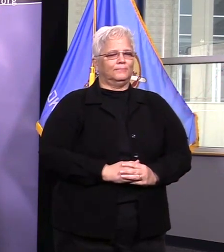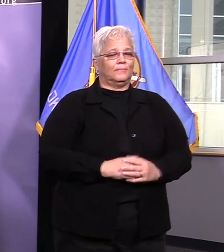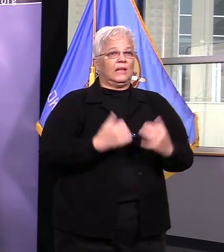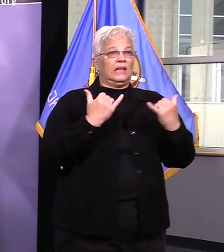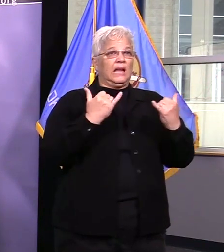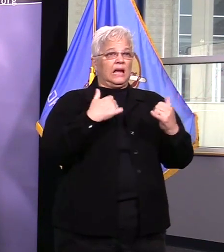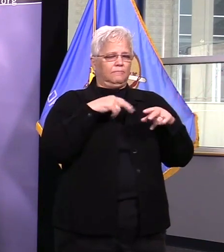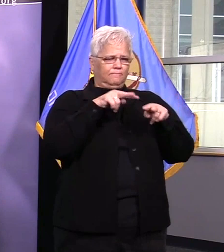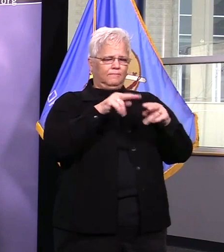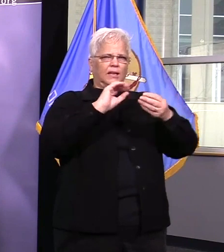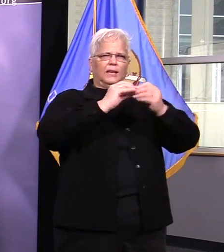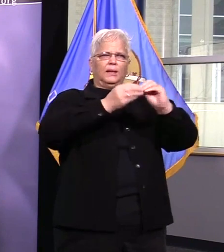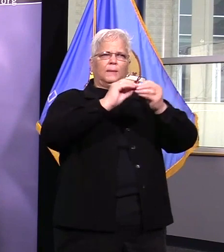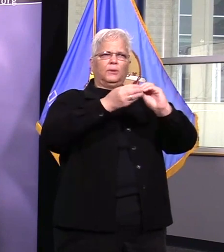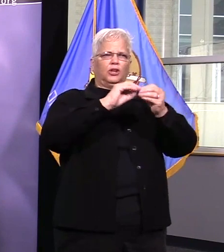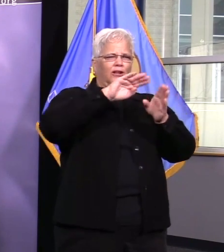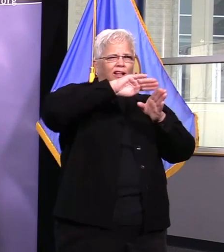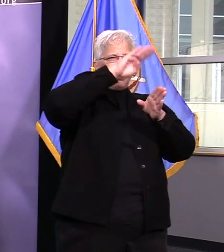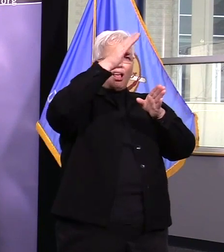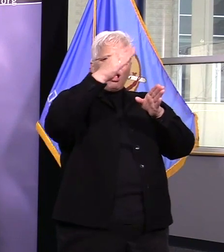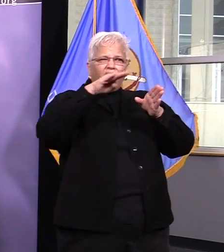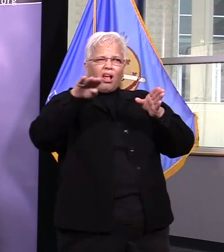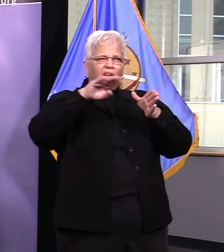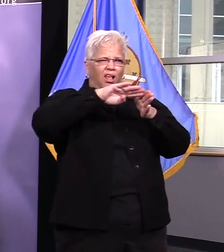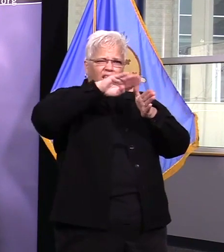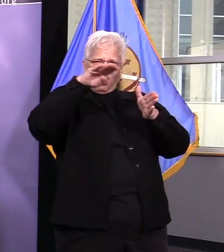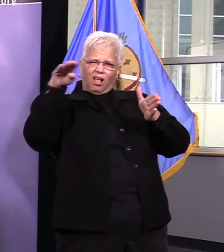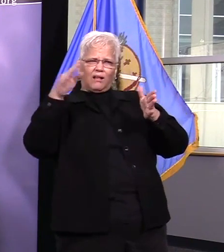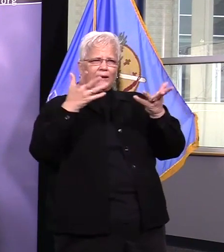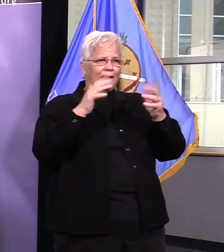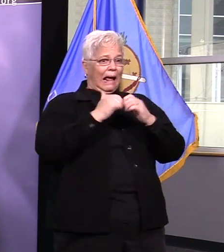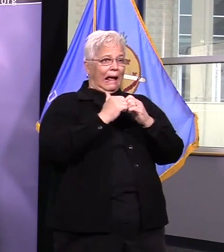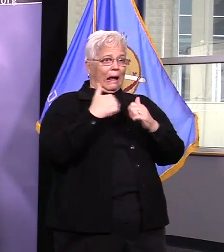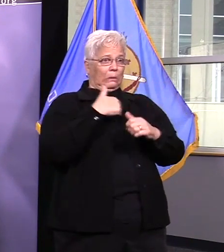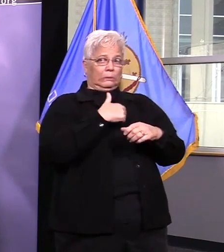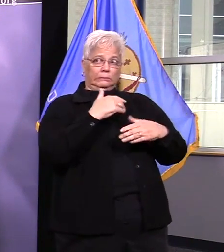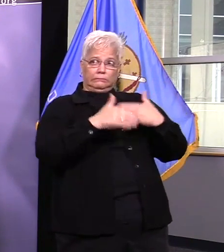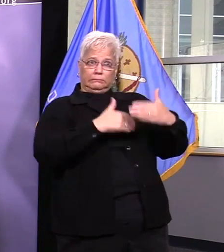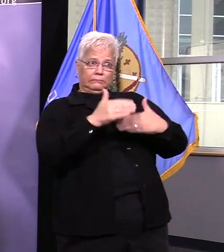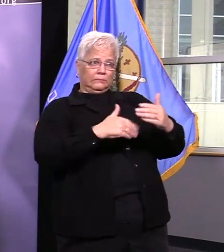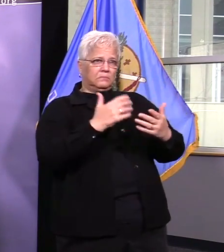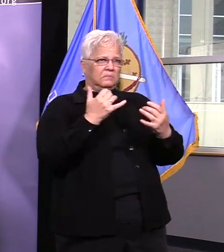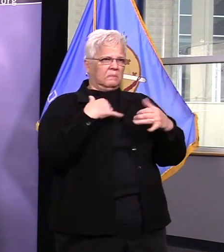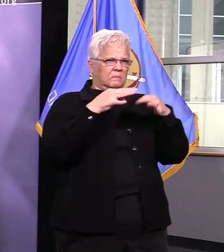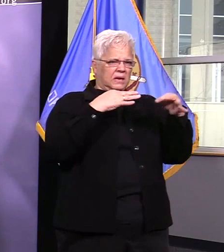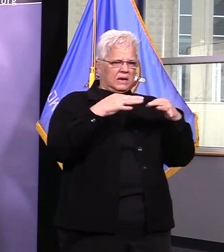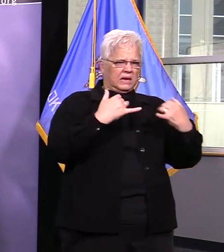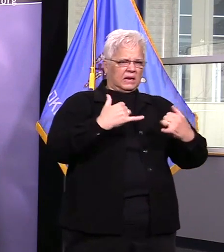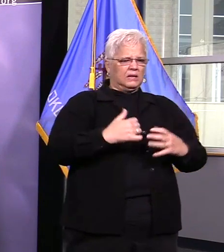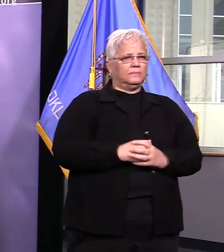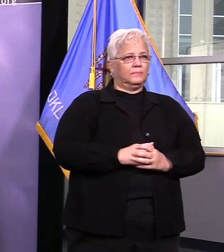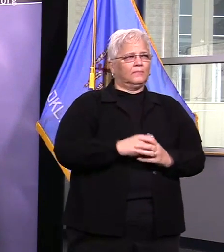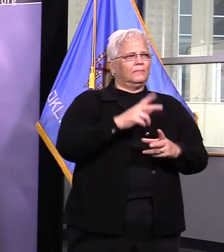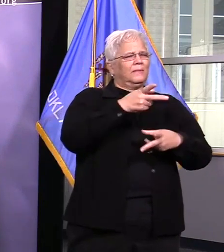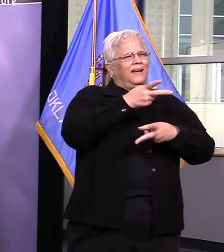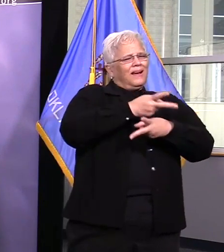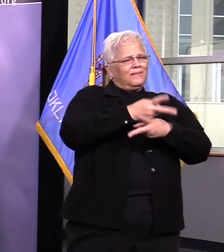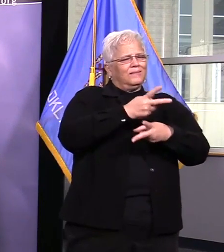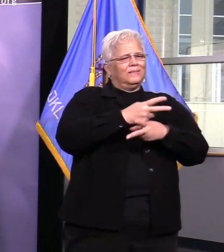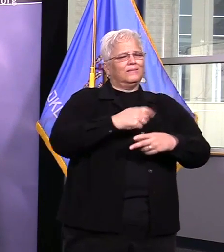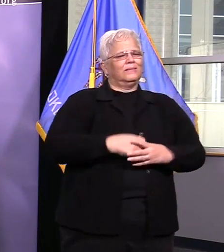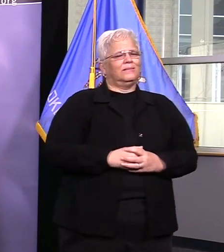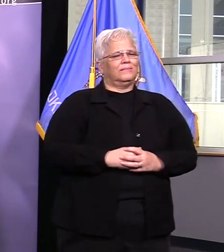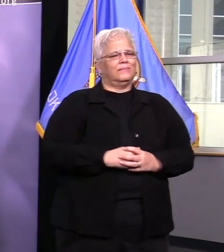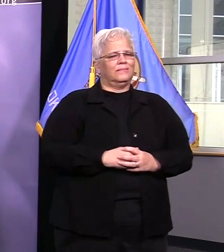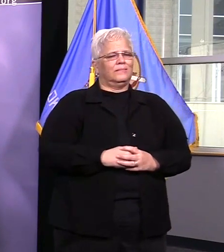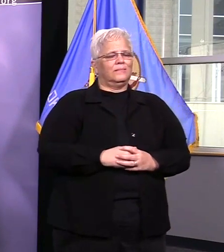for these potential scenarios. Modeling the spread of COVID-19 is trying to model exponential growth and to give